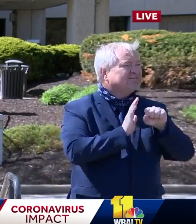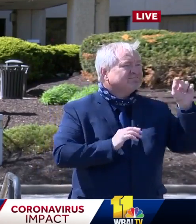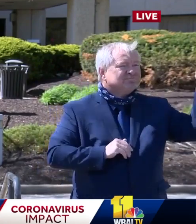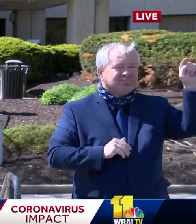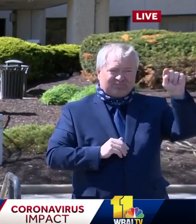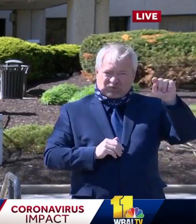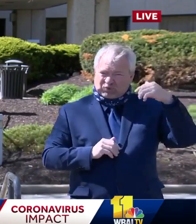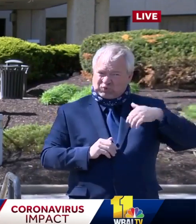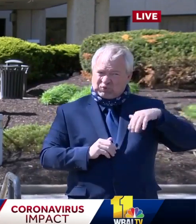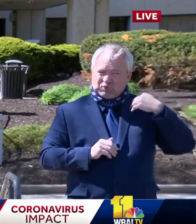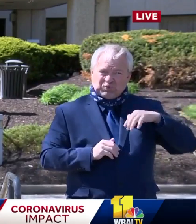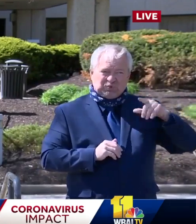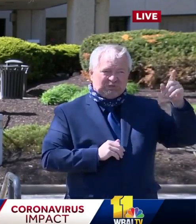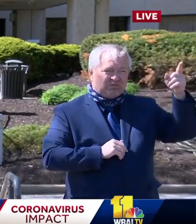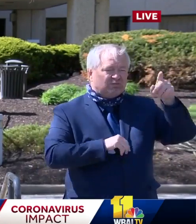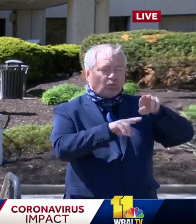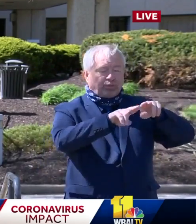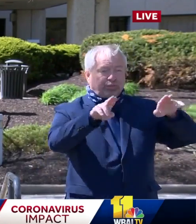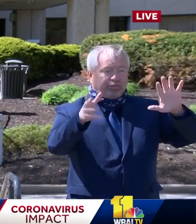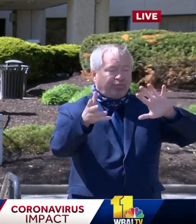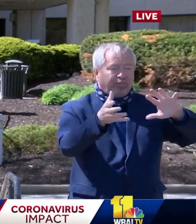and not having ICU beds.